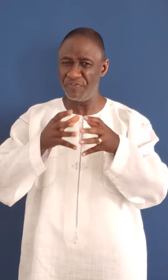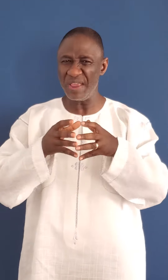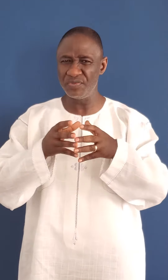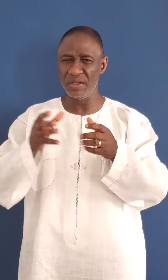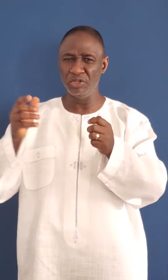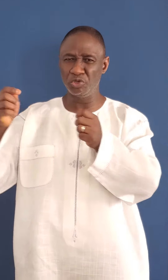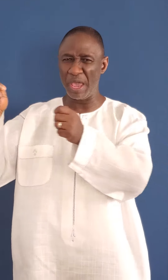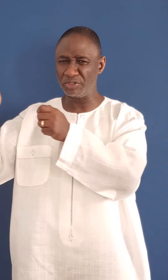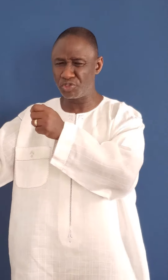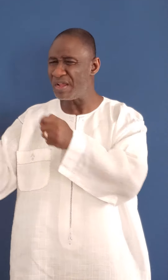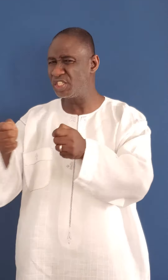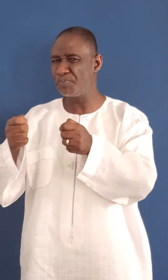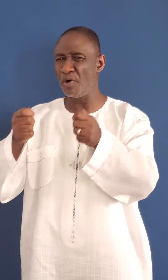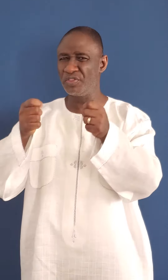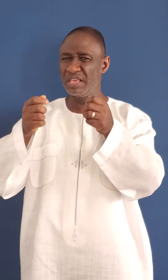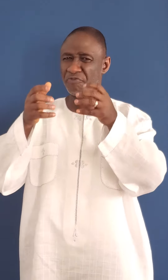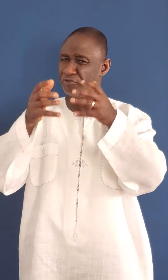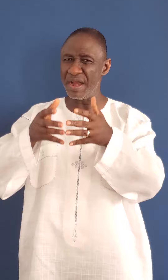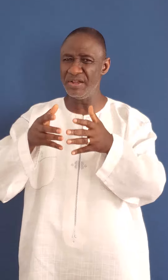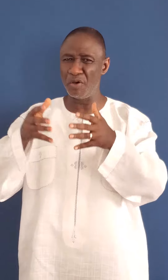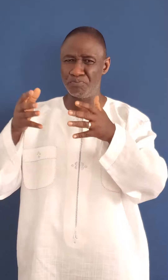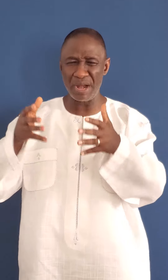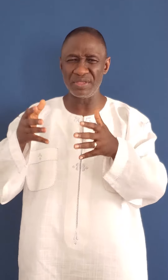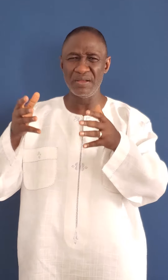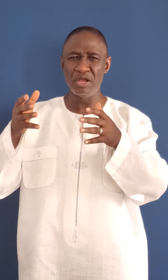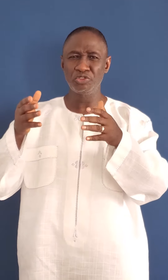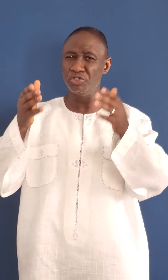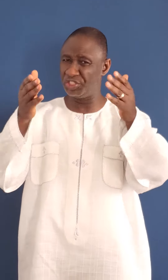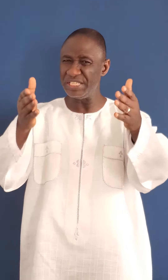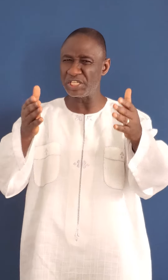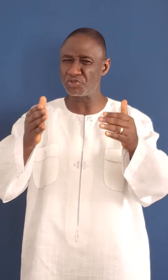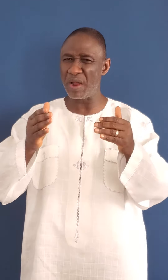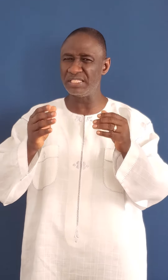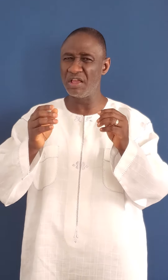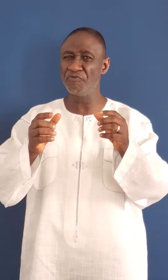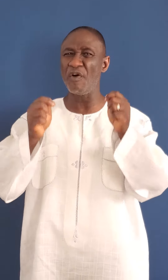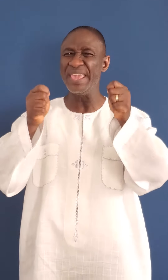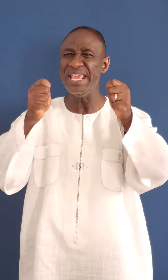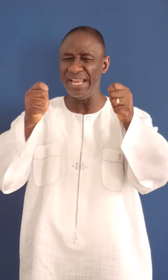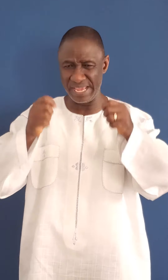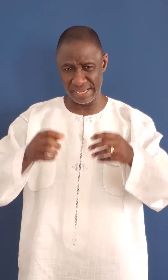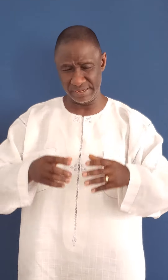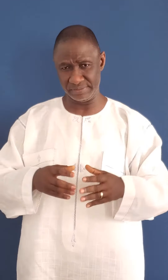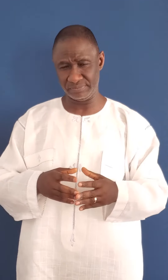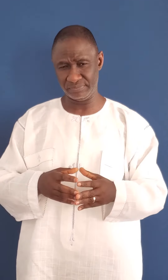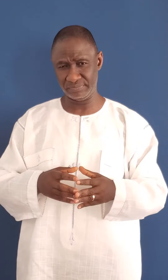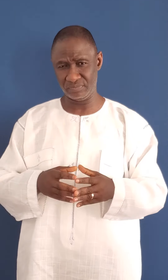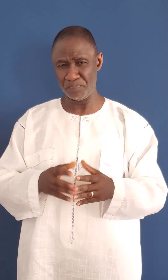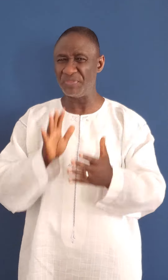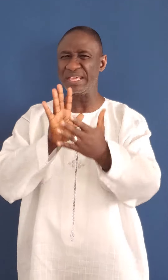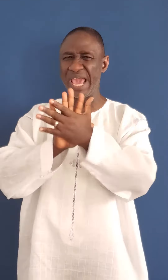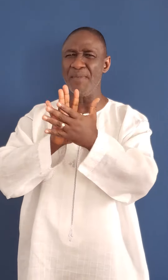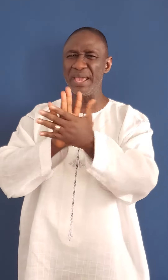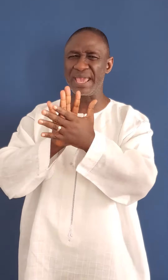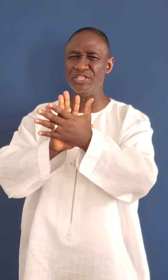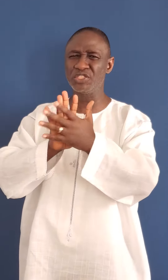faith to transport their friend or brother to Jesus Christ for healing. But they came against